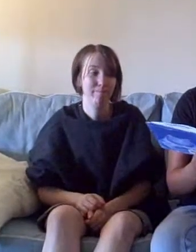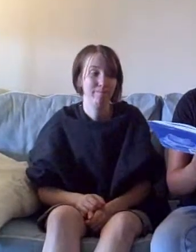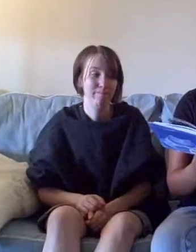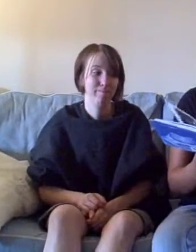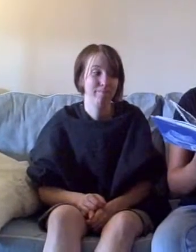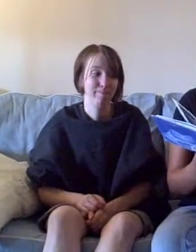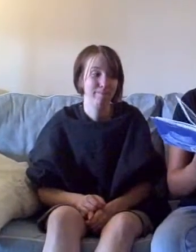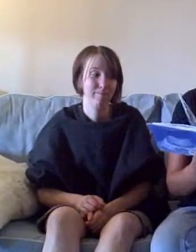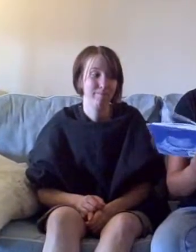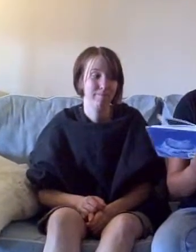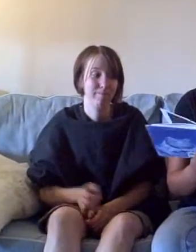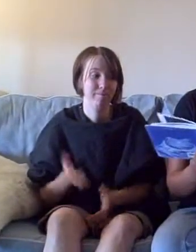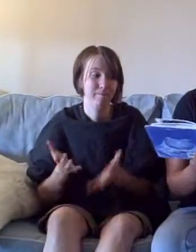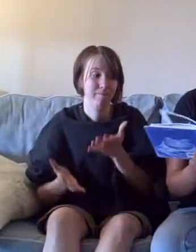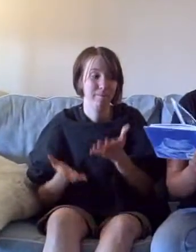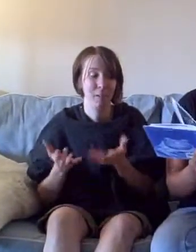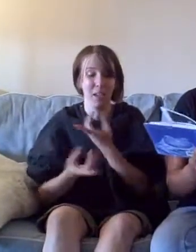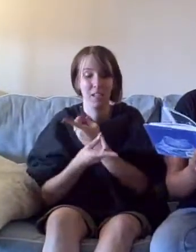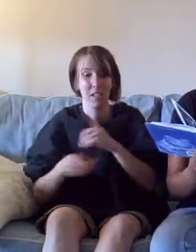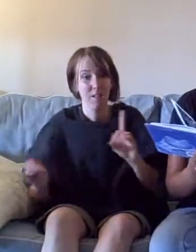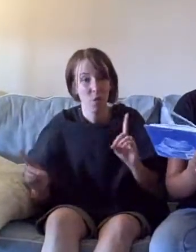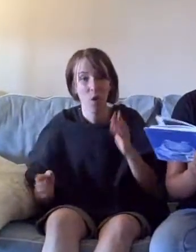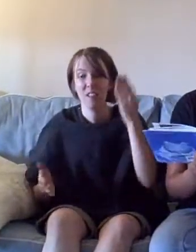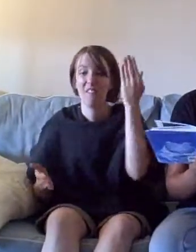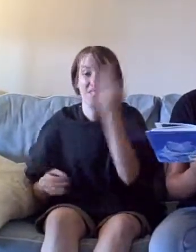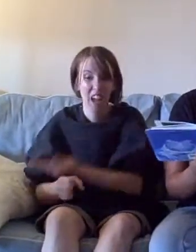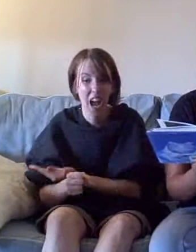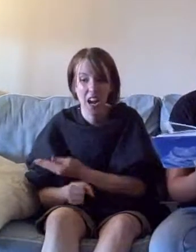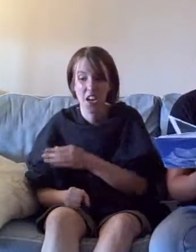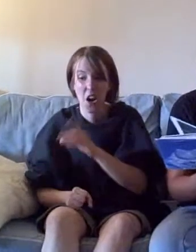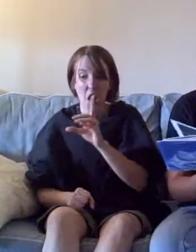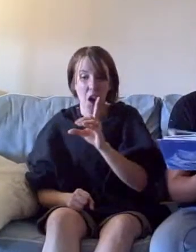You might get dumped, divorced, or fired.